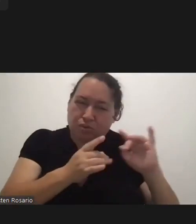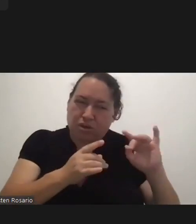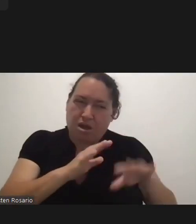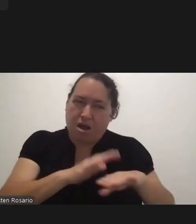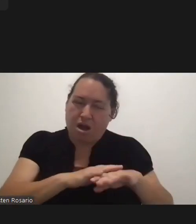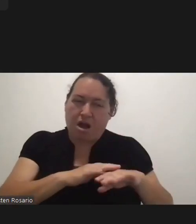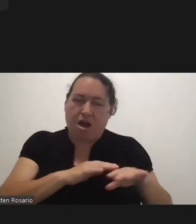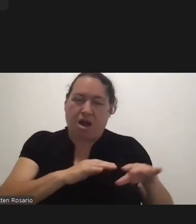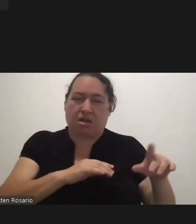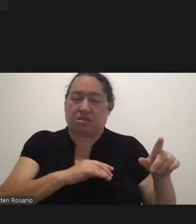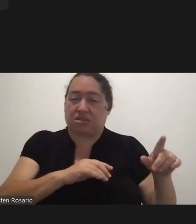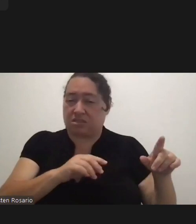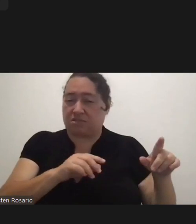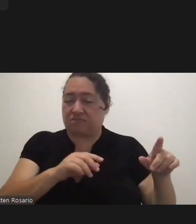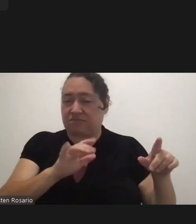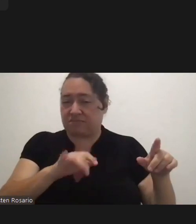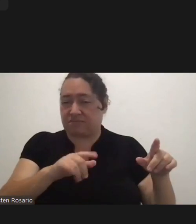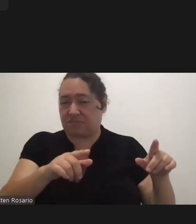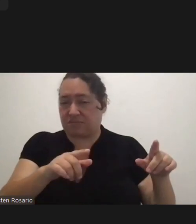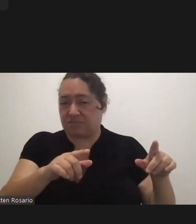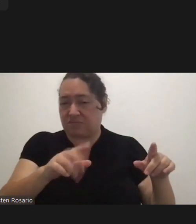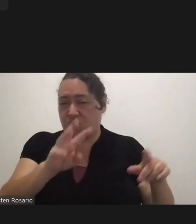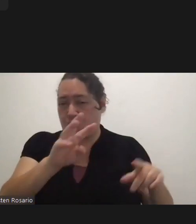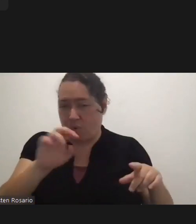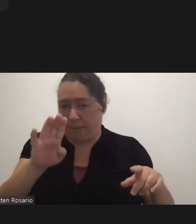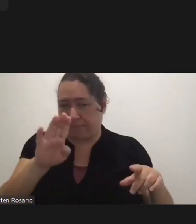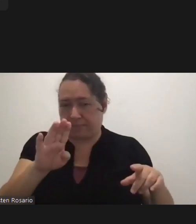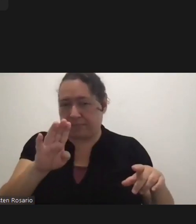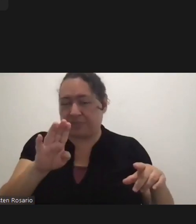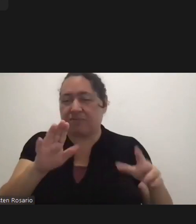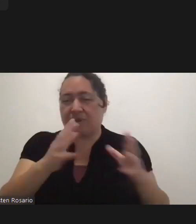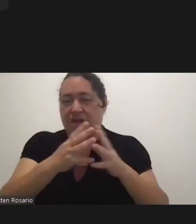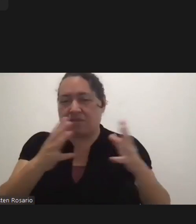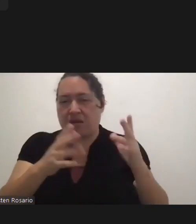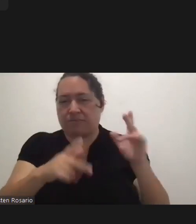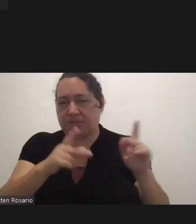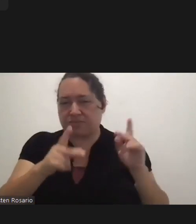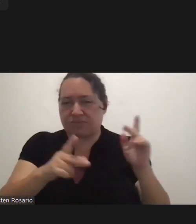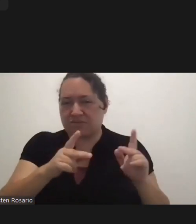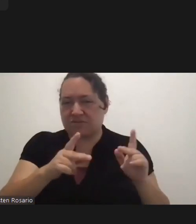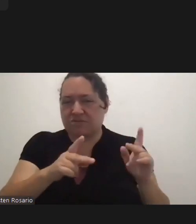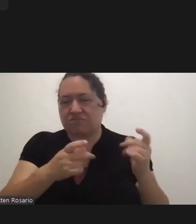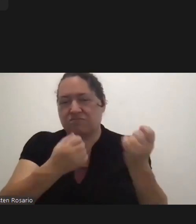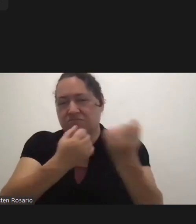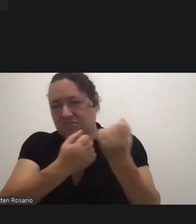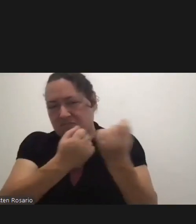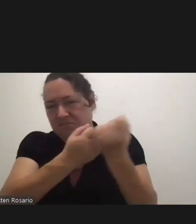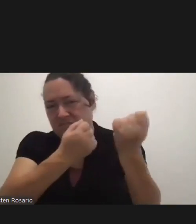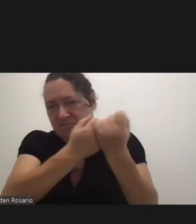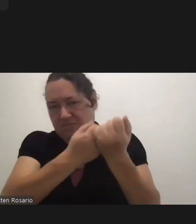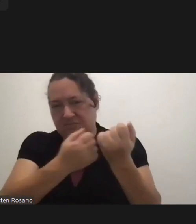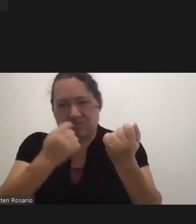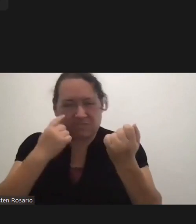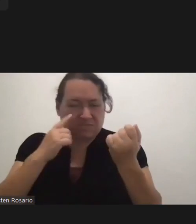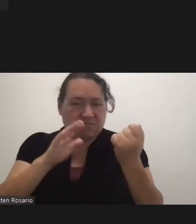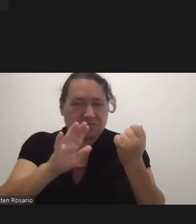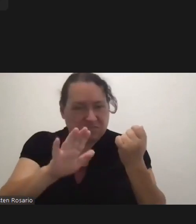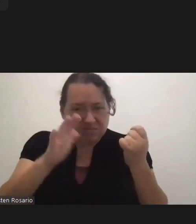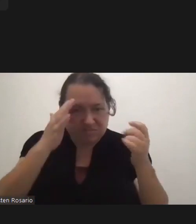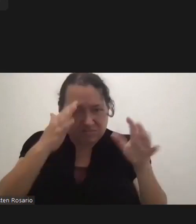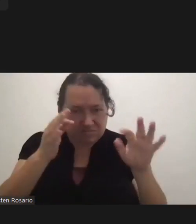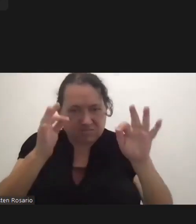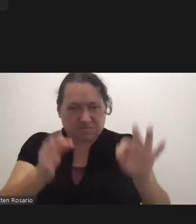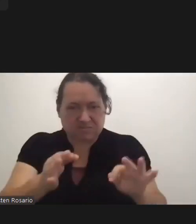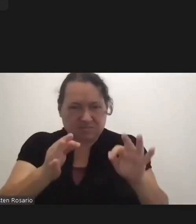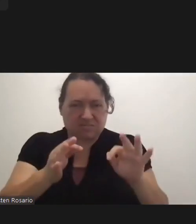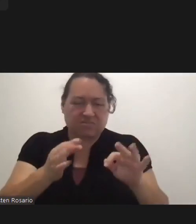post them, there were a lot of people who actually were very supportive of your decision on May, you